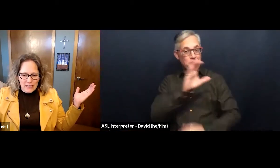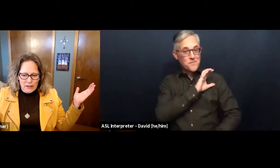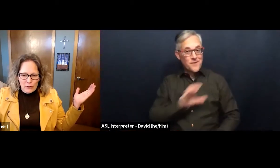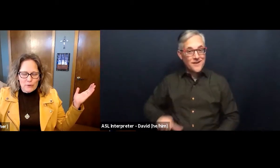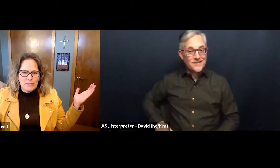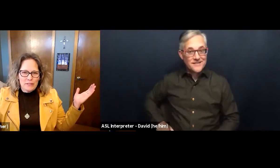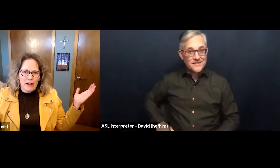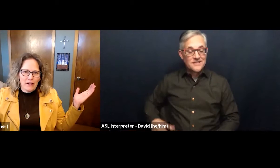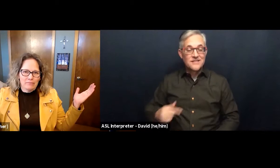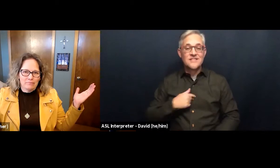close to God.